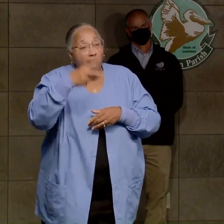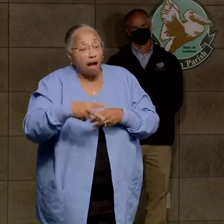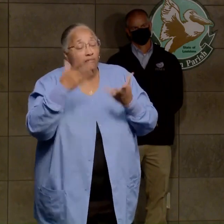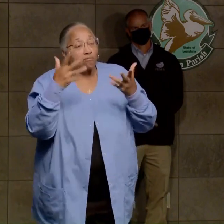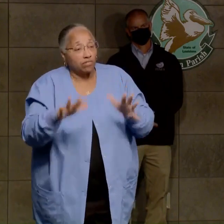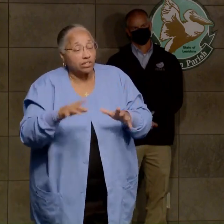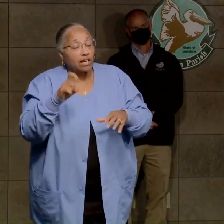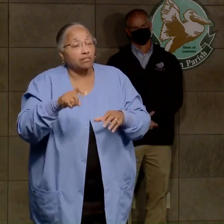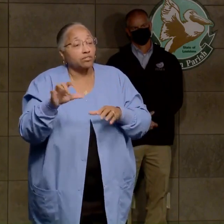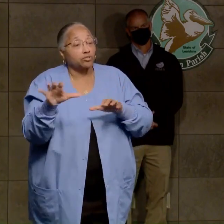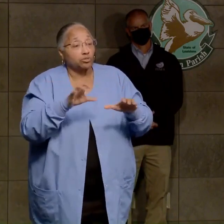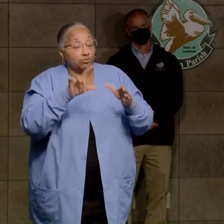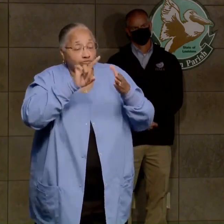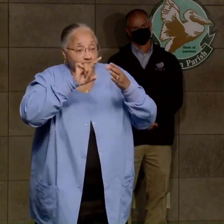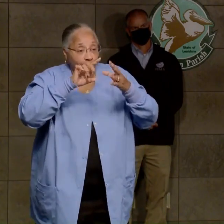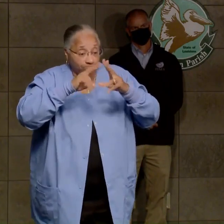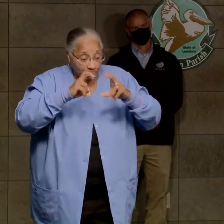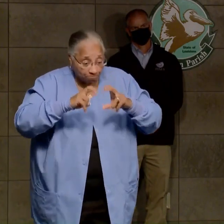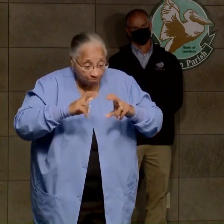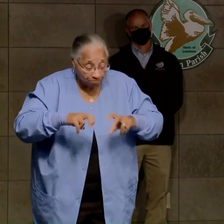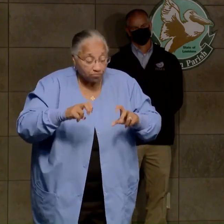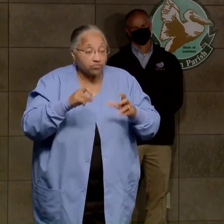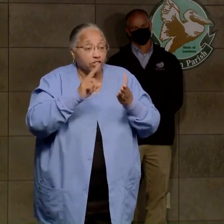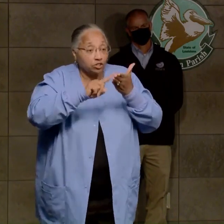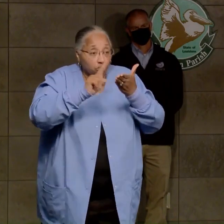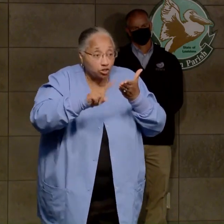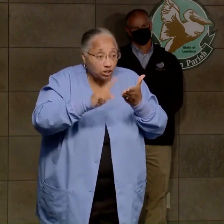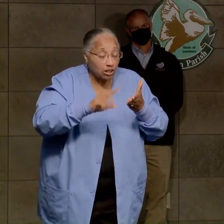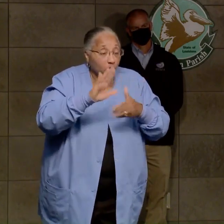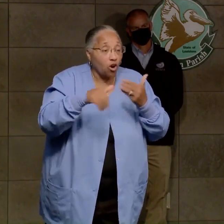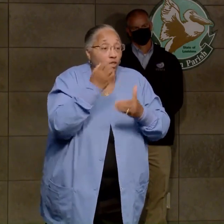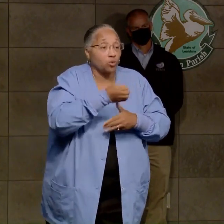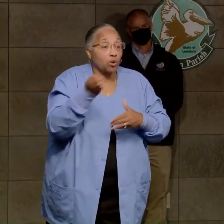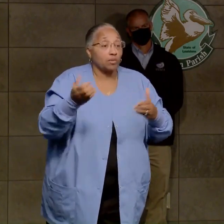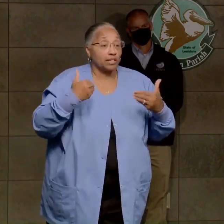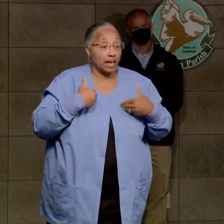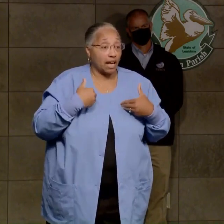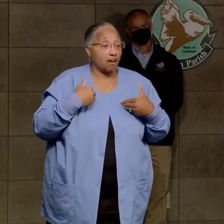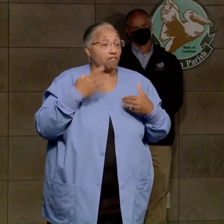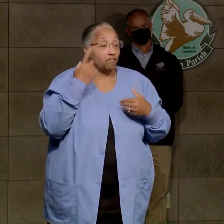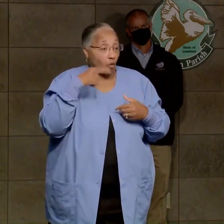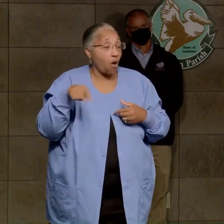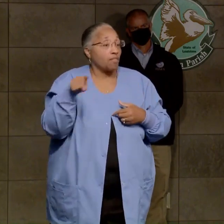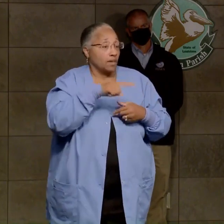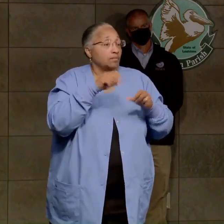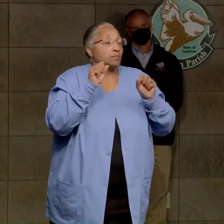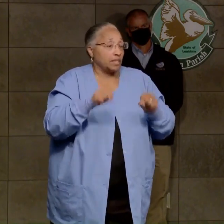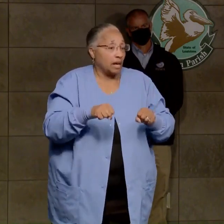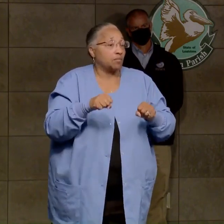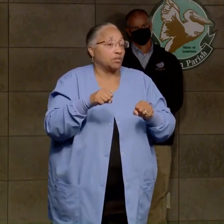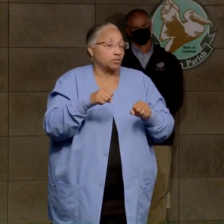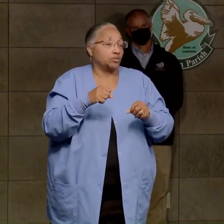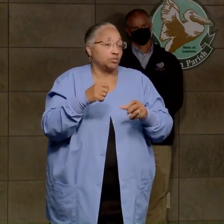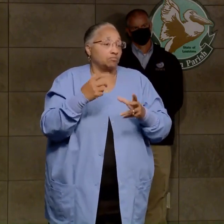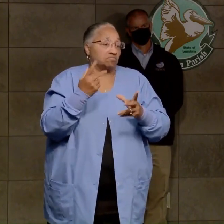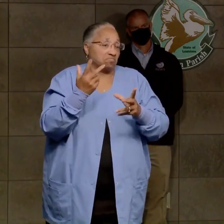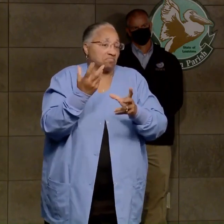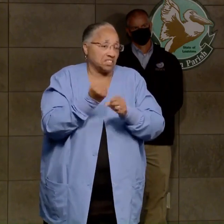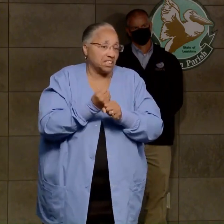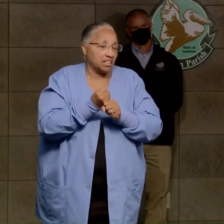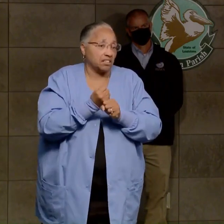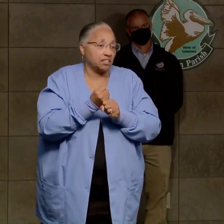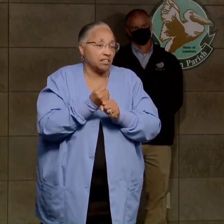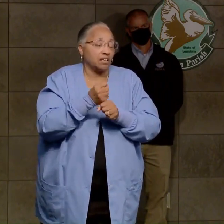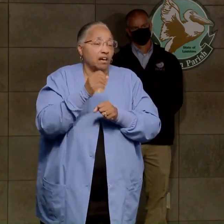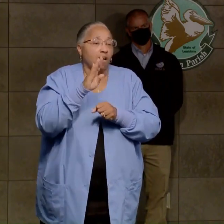have to do an inventory on all the equipment they need so that they can load the bucket trucks up properly. And we're going to trust that they know how